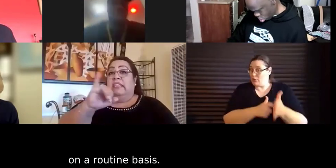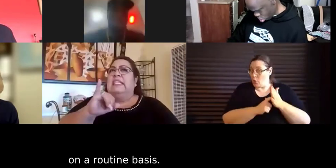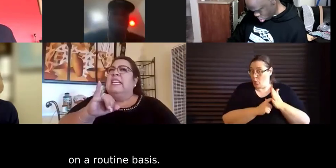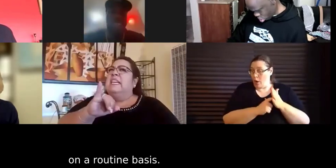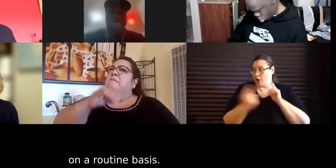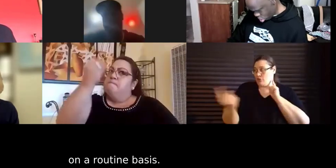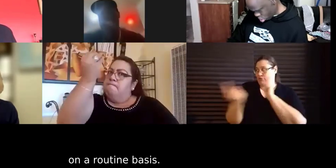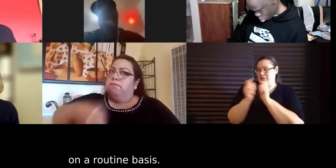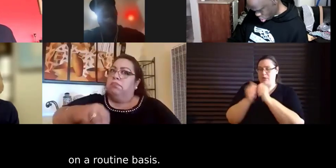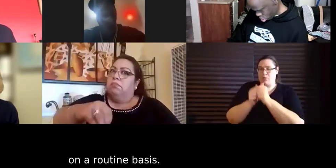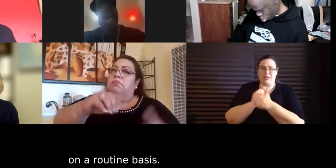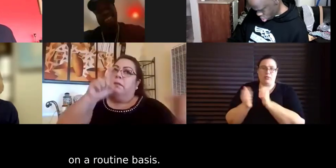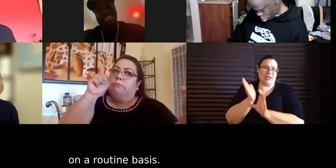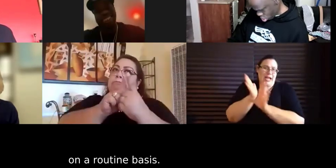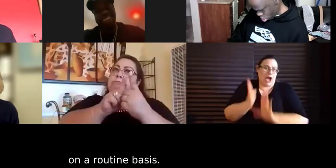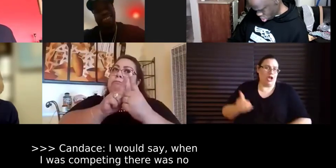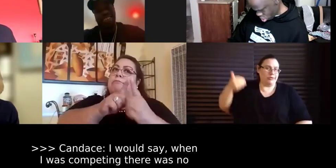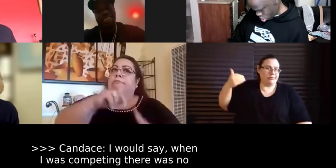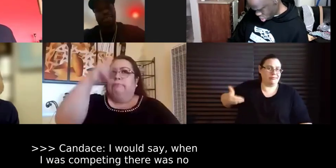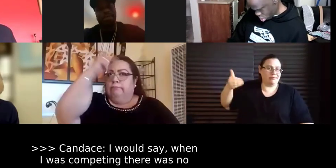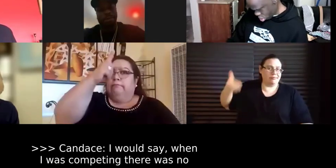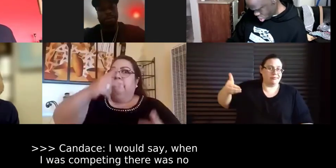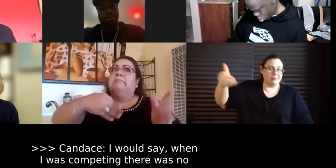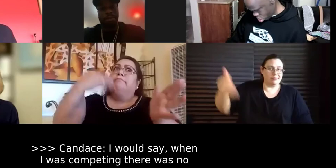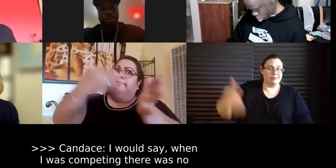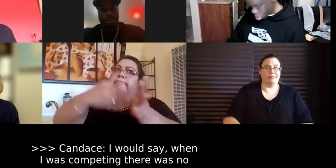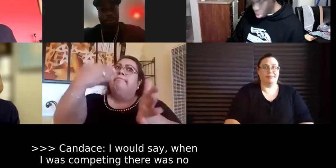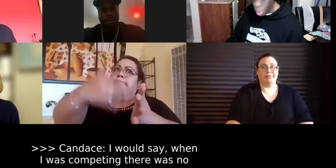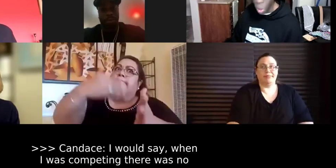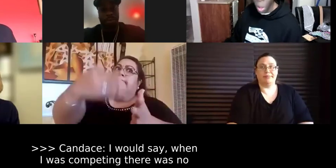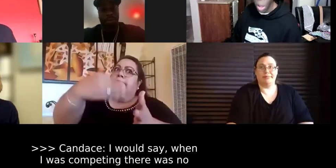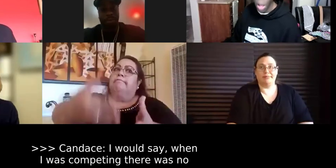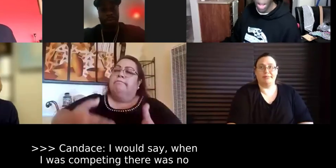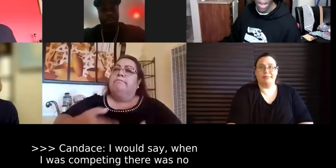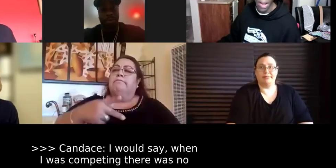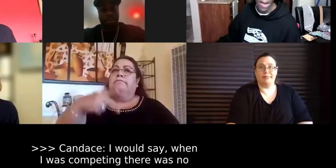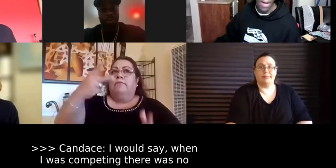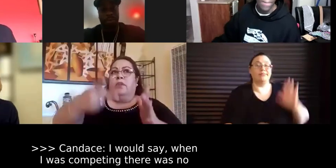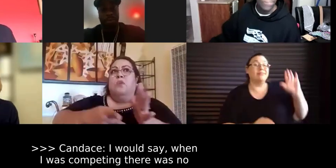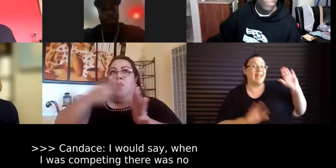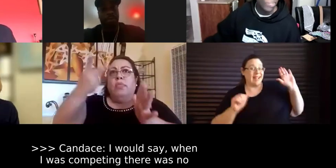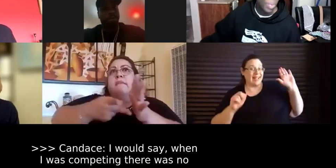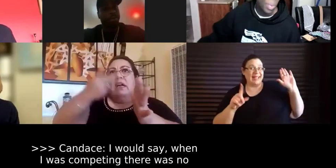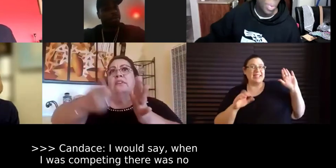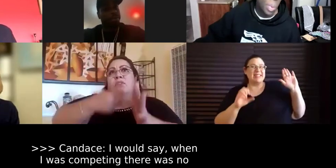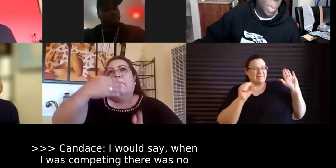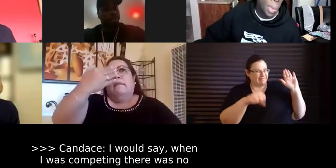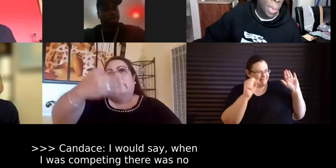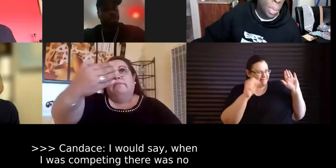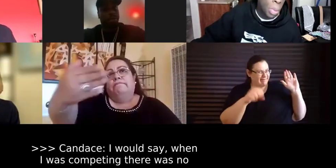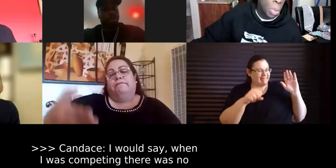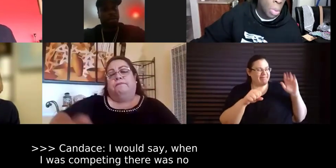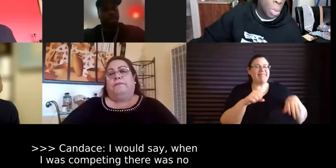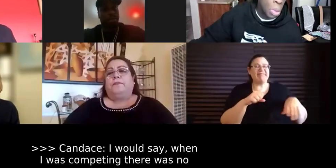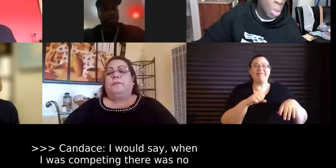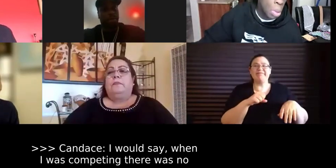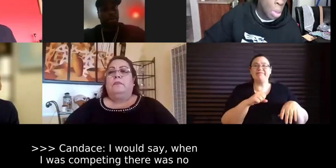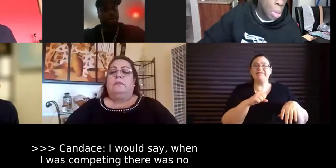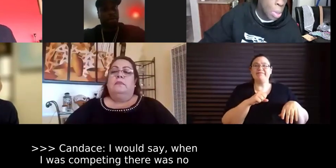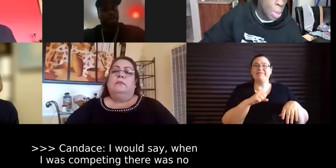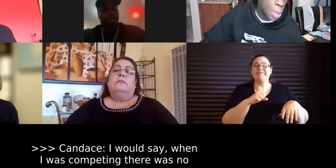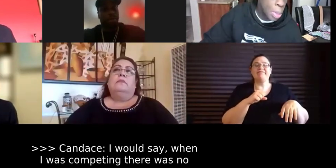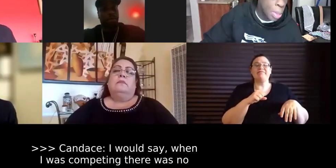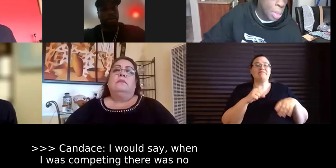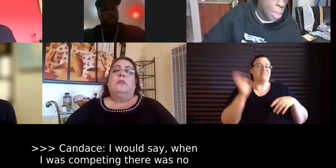on a routinely basis yeah this is candace and i would say that um so when i was competing